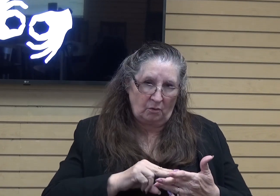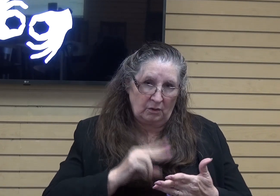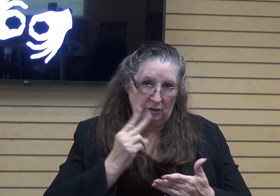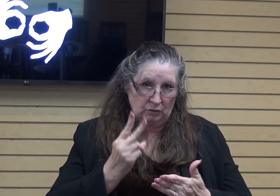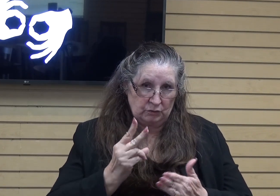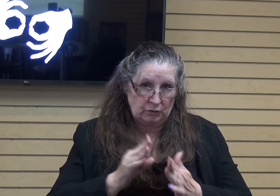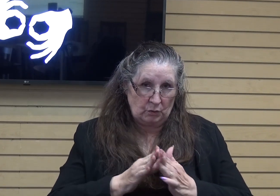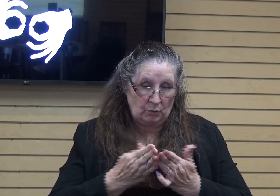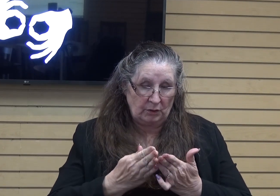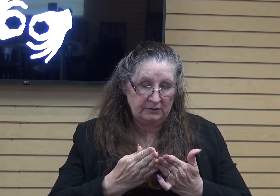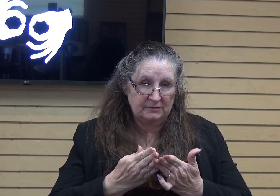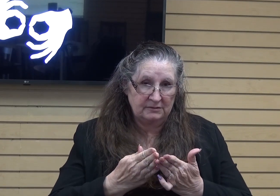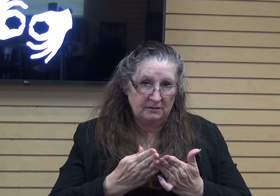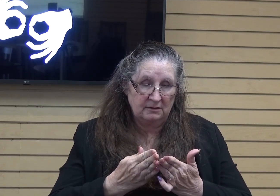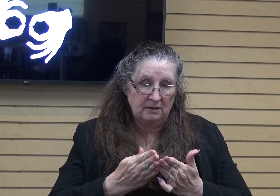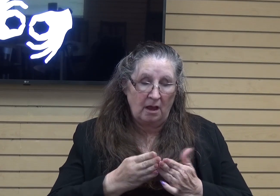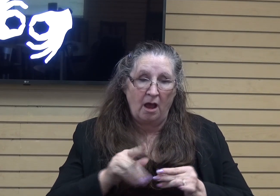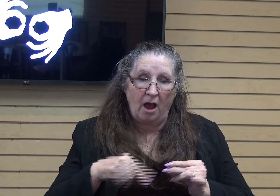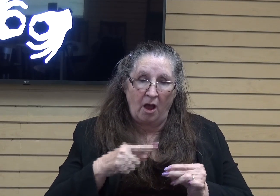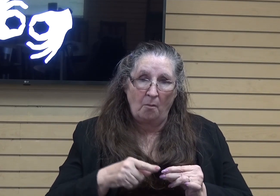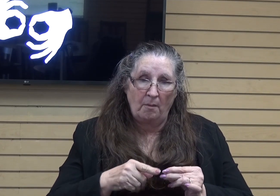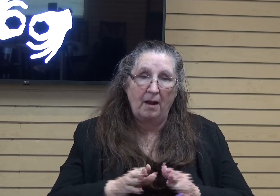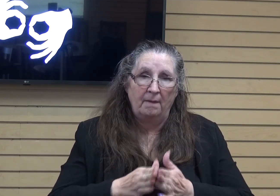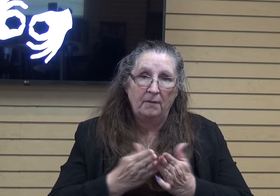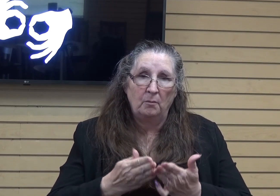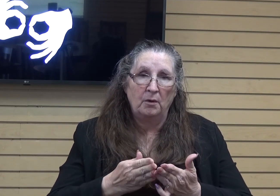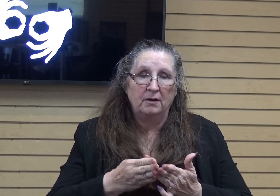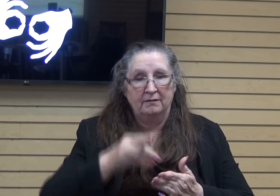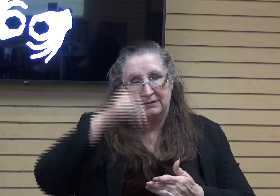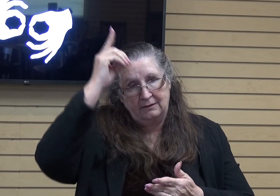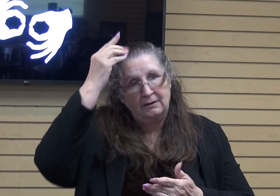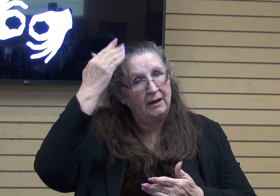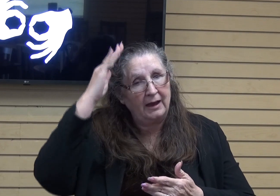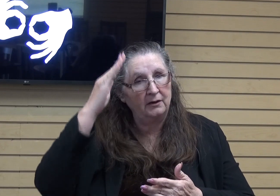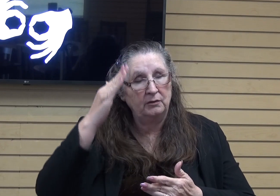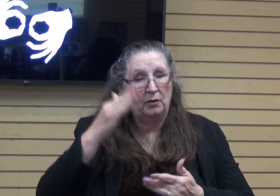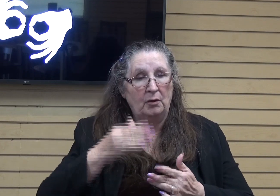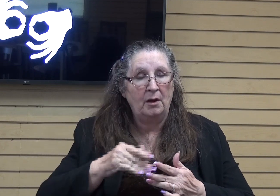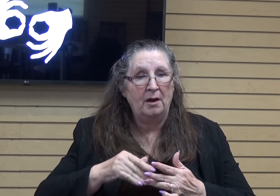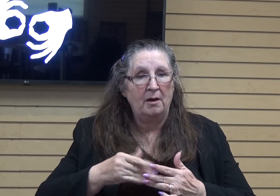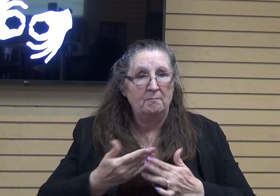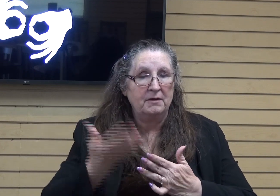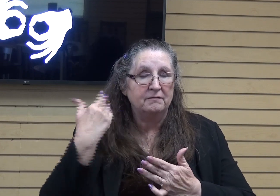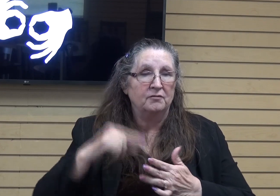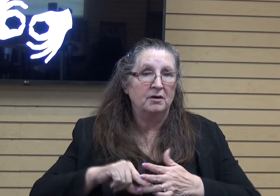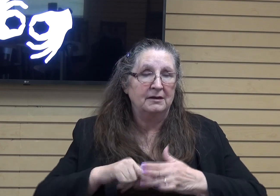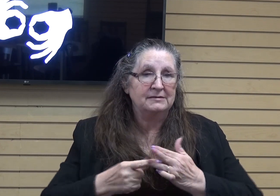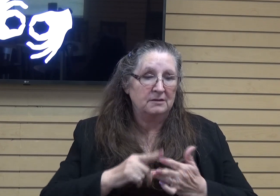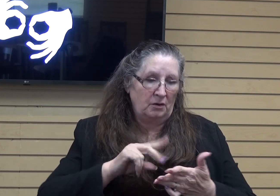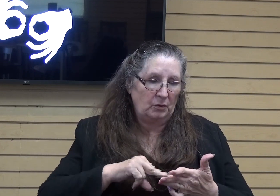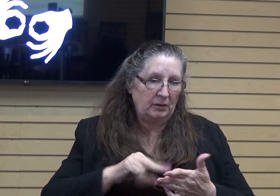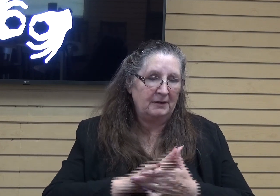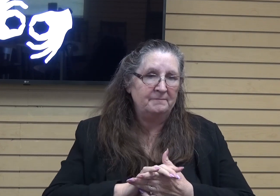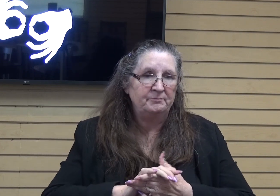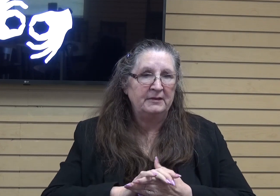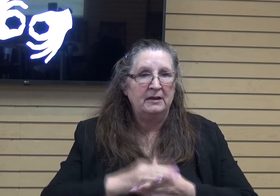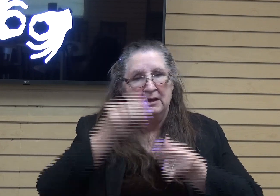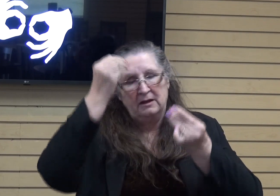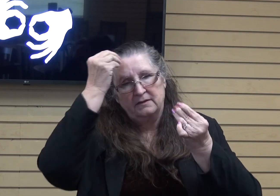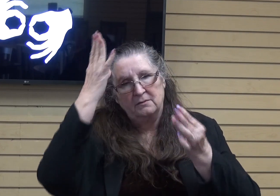that dealt with the book of Daniel. I didn't know that beforehand, but so that the message of Daniel has been on my